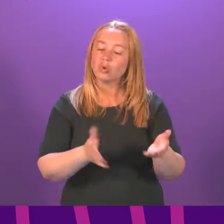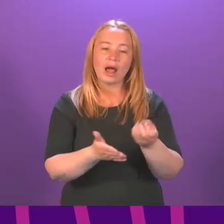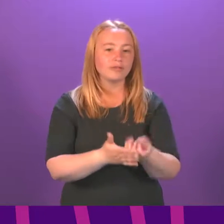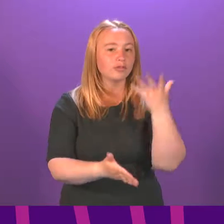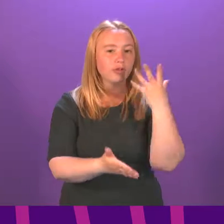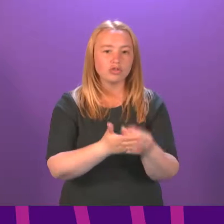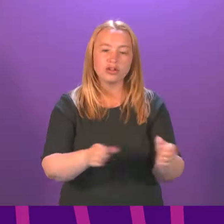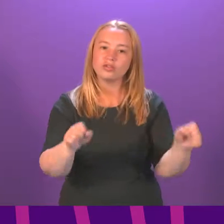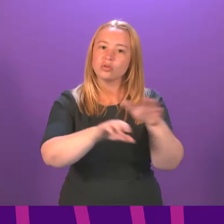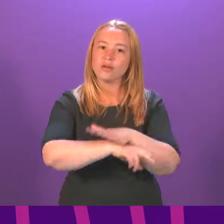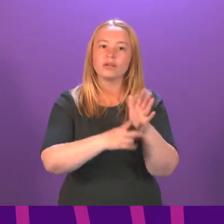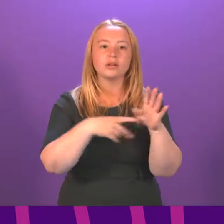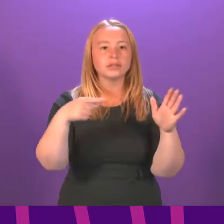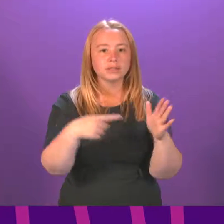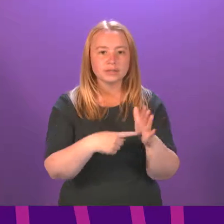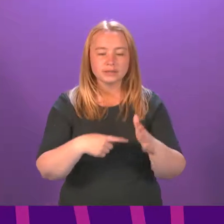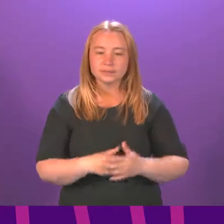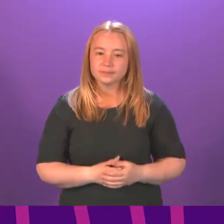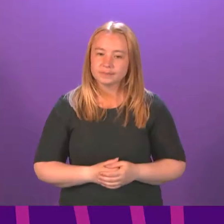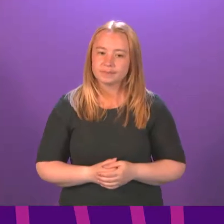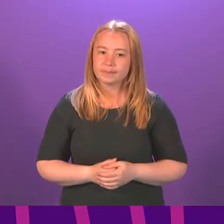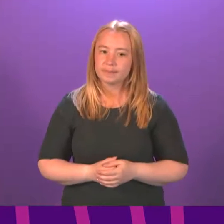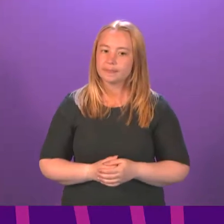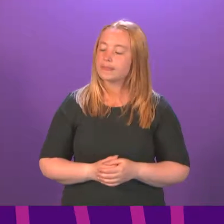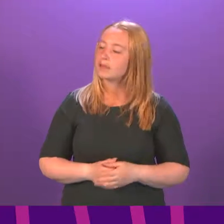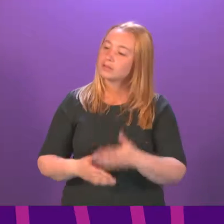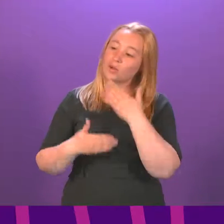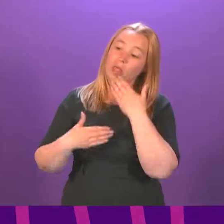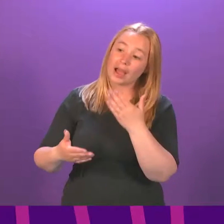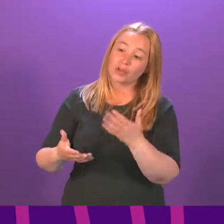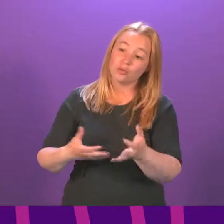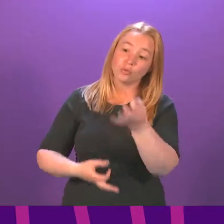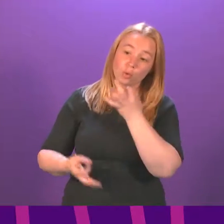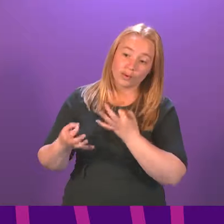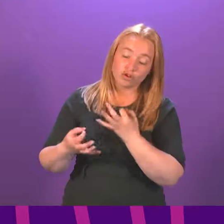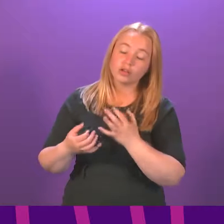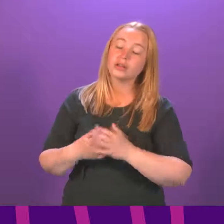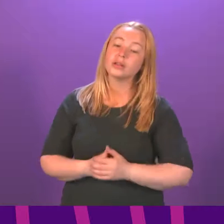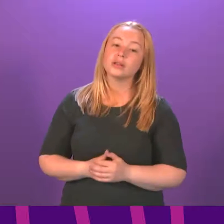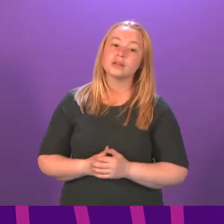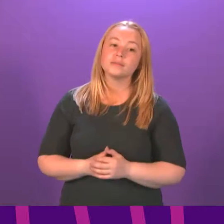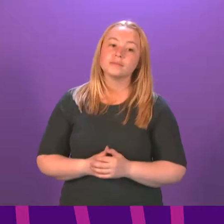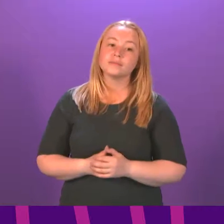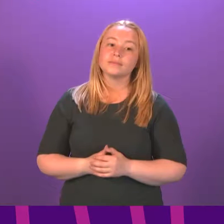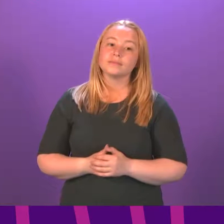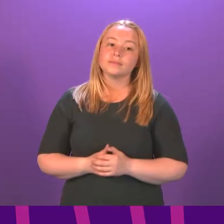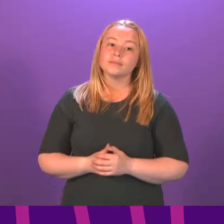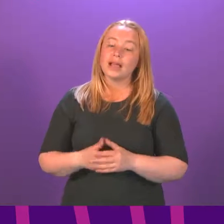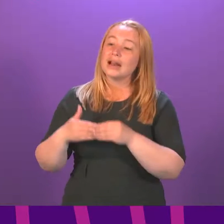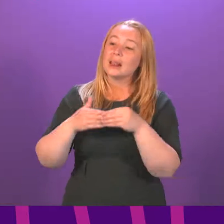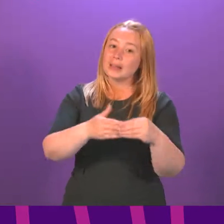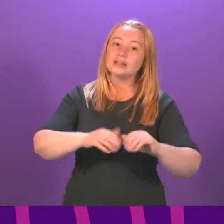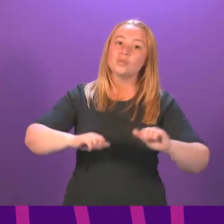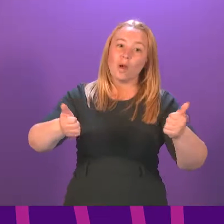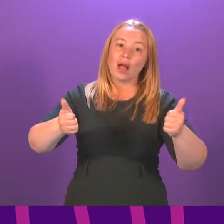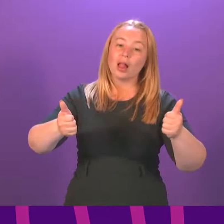VAT. Minister. I thank the Member for this question, and it leads on very nicely from the questions from Dr